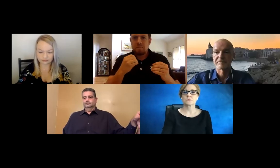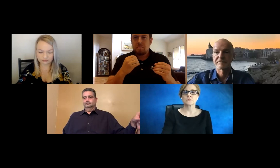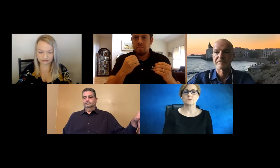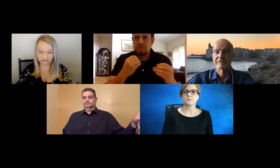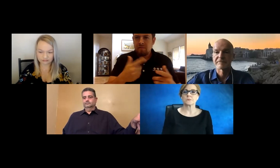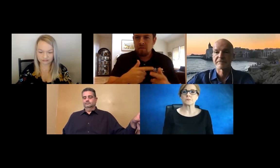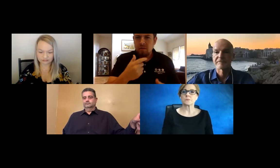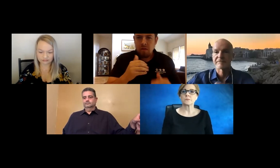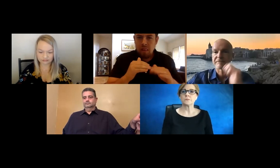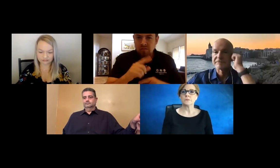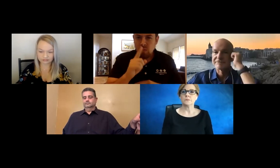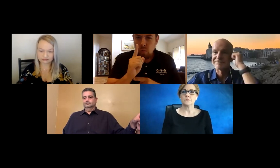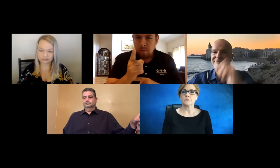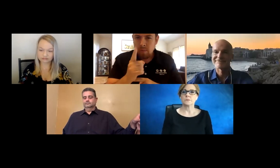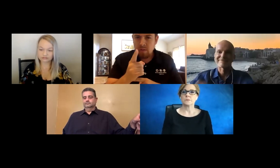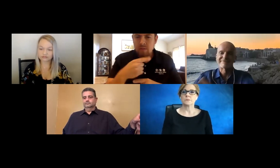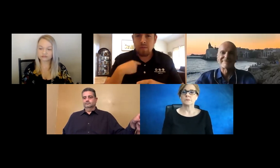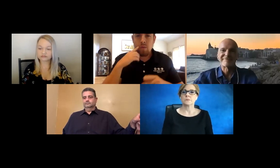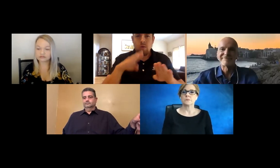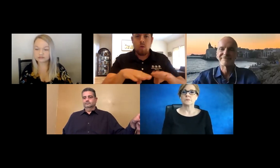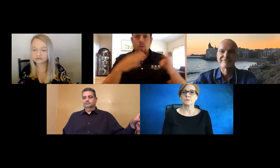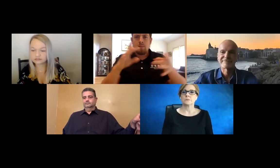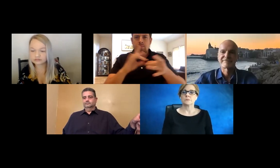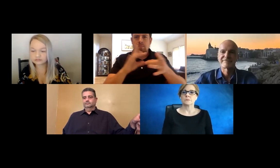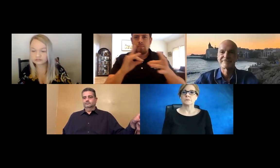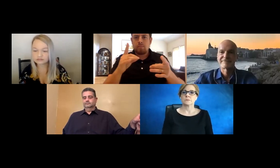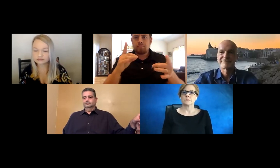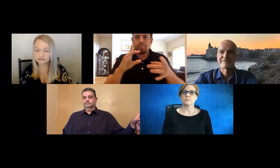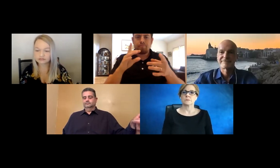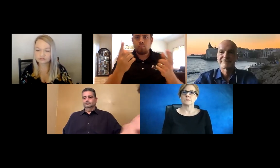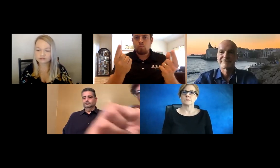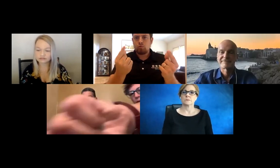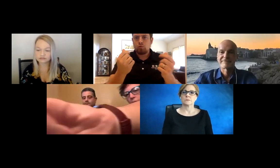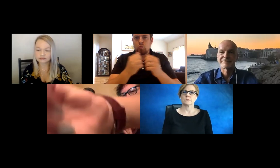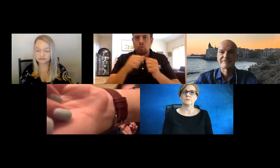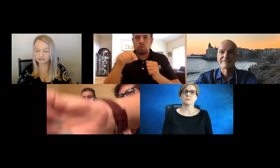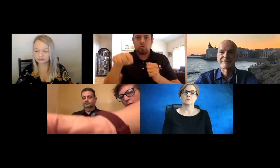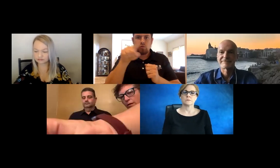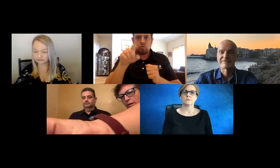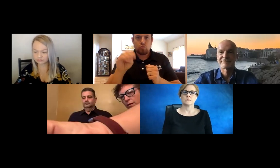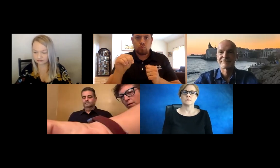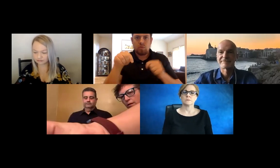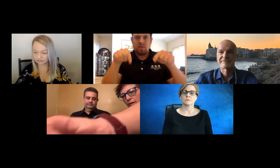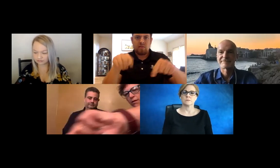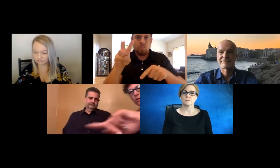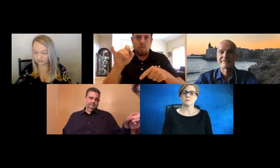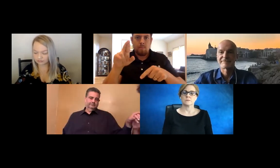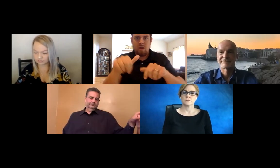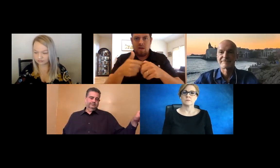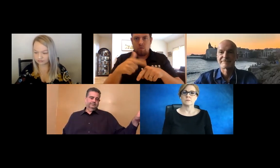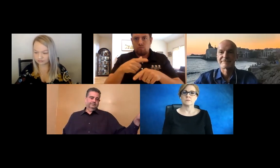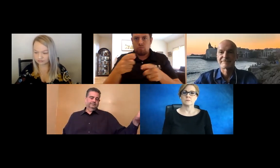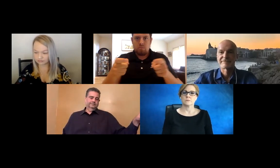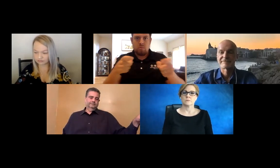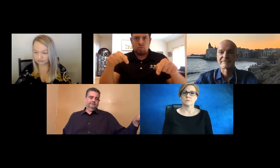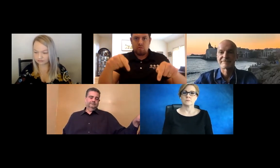Yes, okay, in just about a minute or so I'm going to start